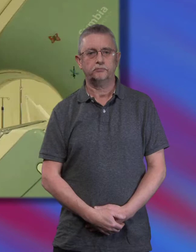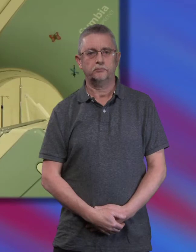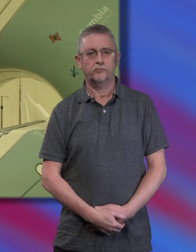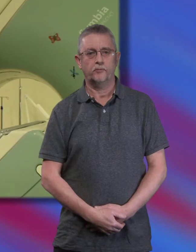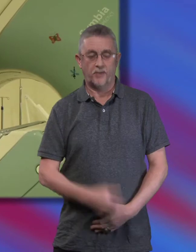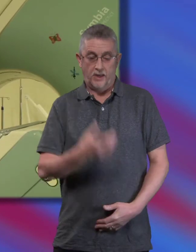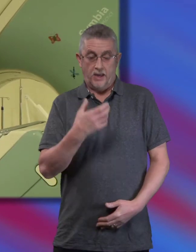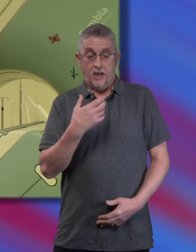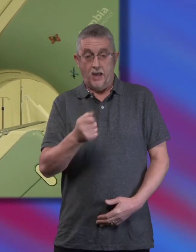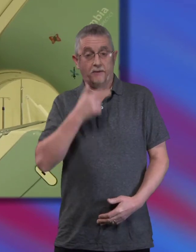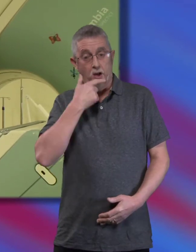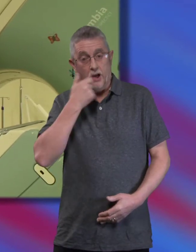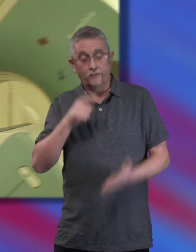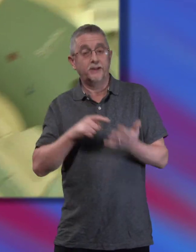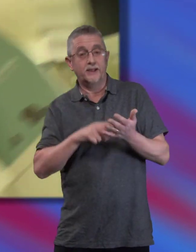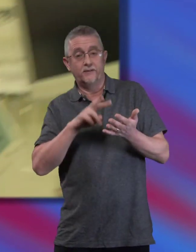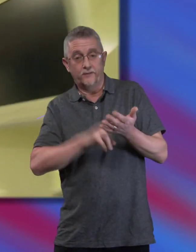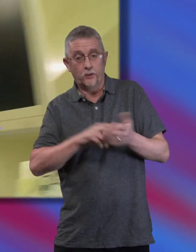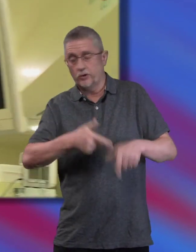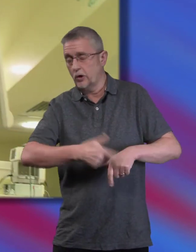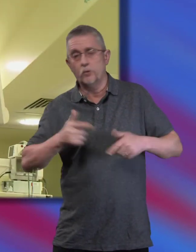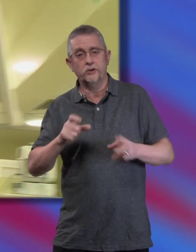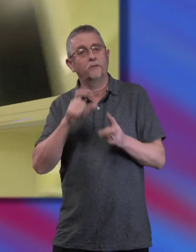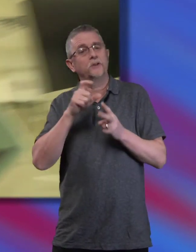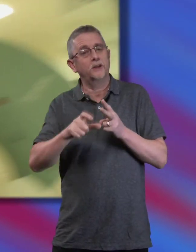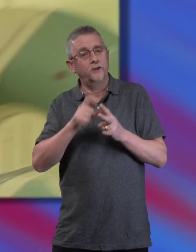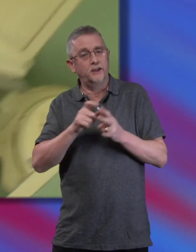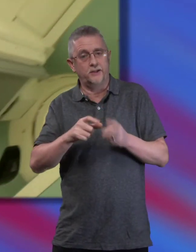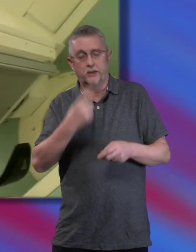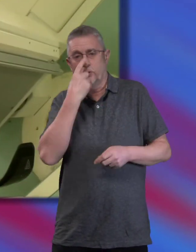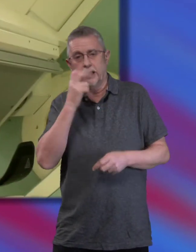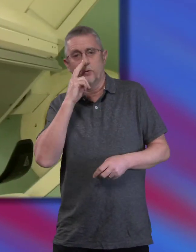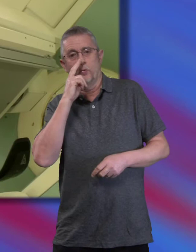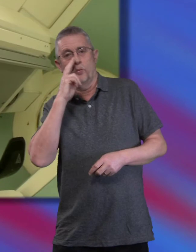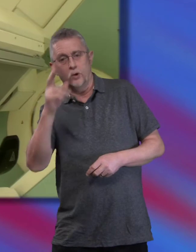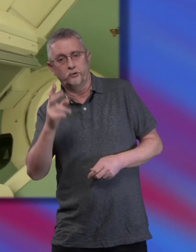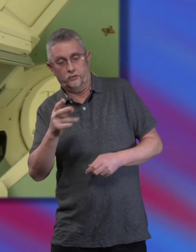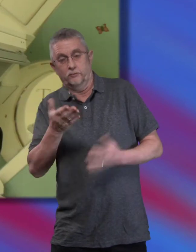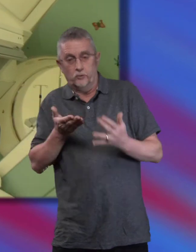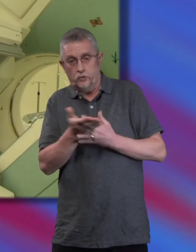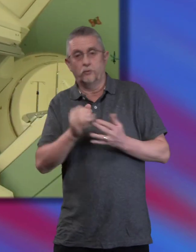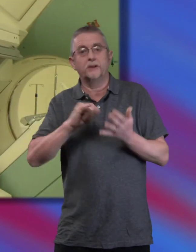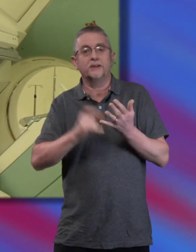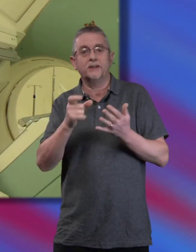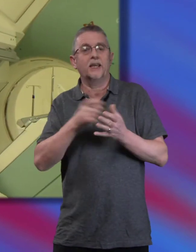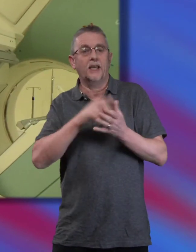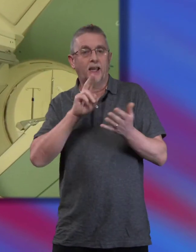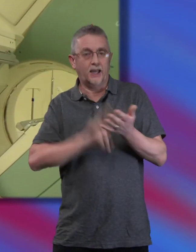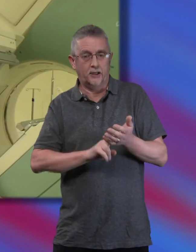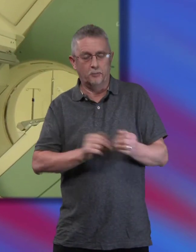And we've got a lovely TV set with loads and loads of DVDs that you'll be able to watch while the scan is taken. But the most important thing is